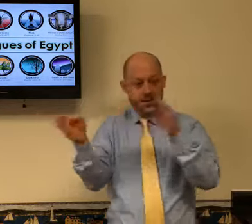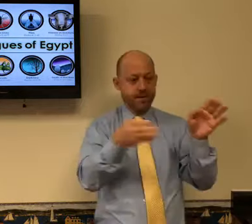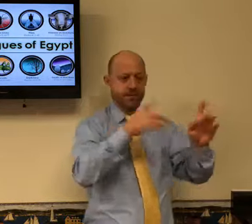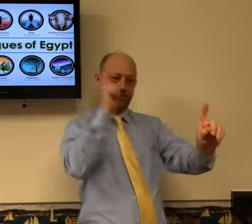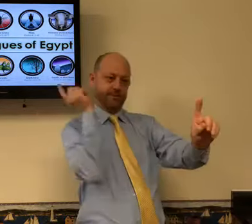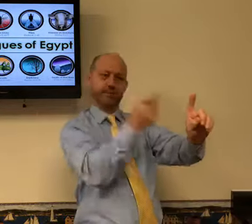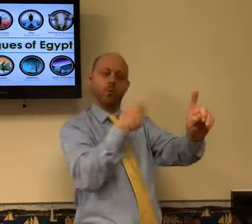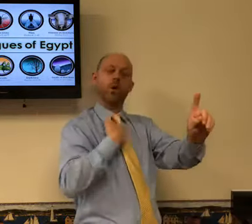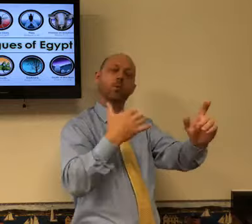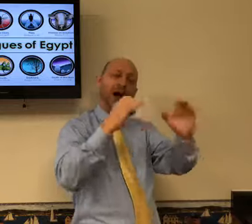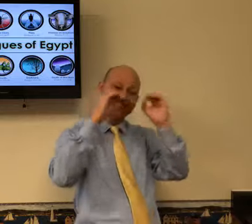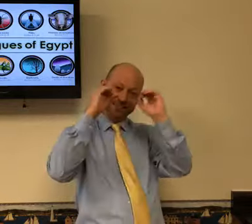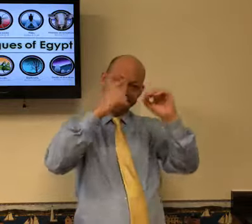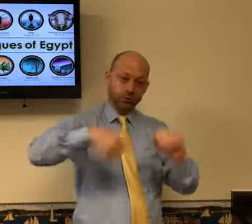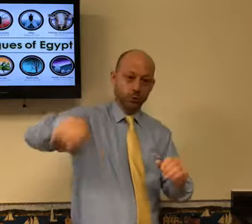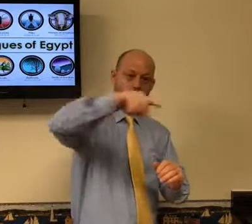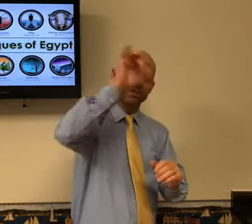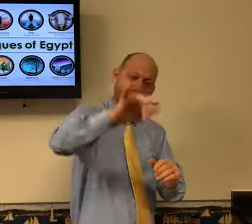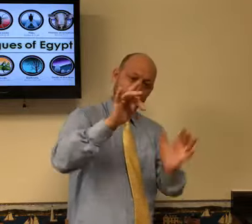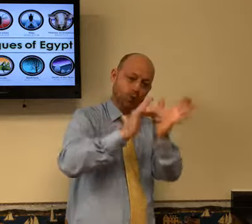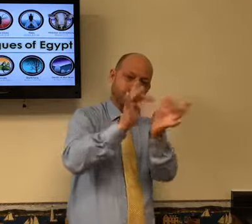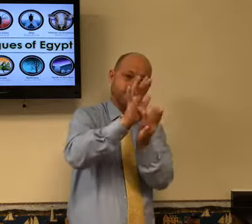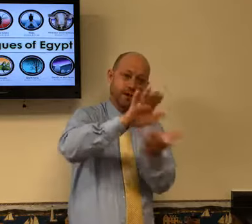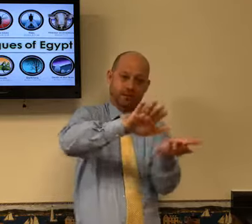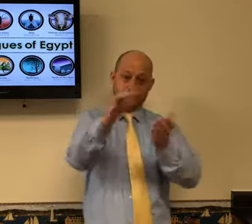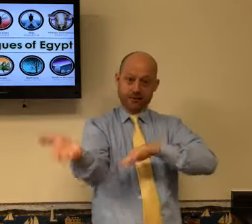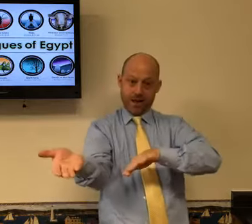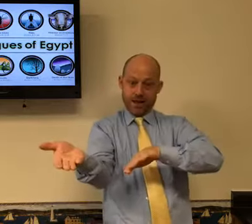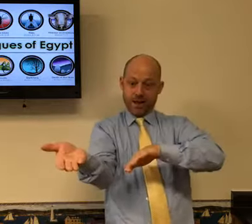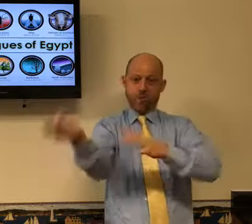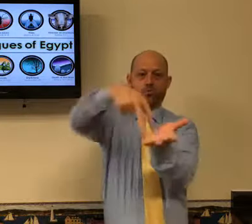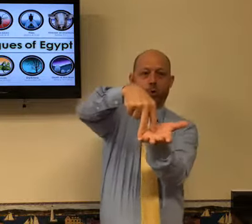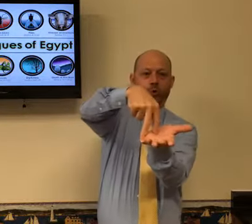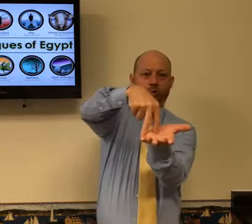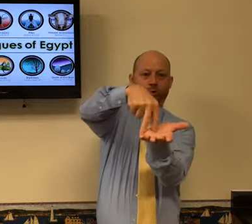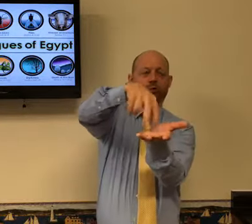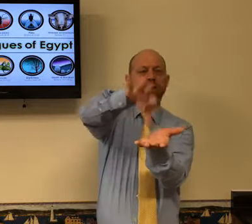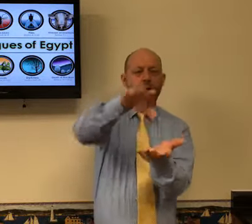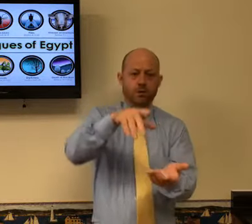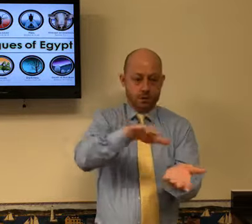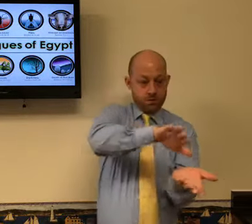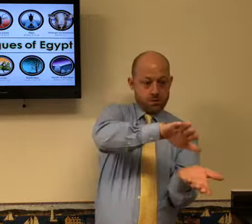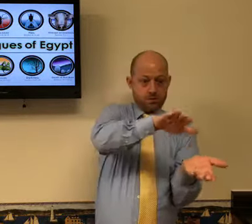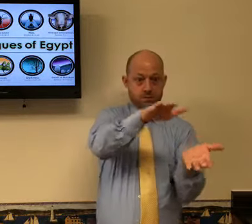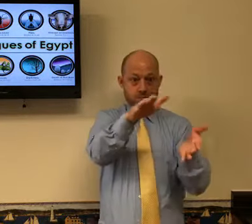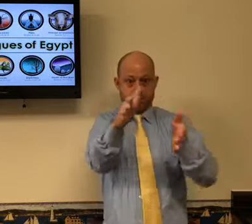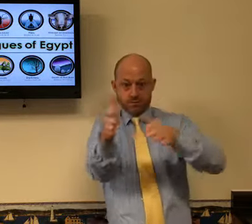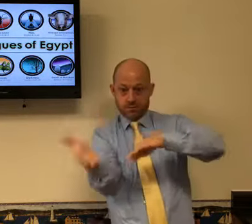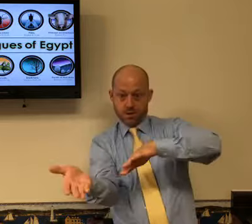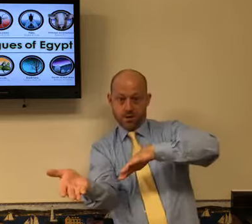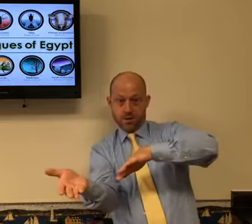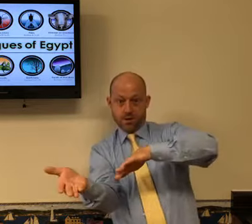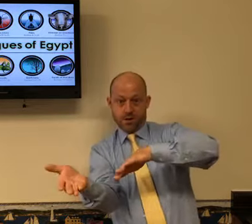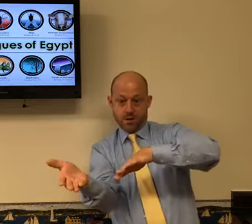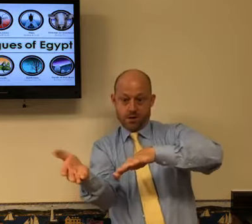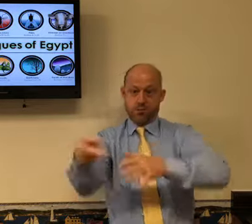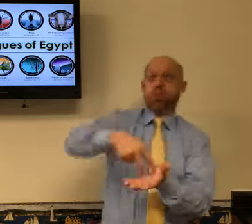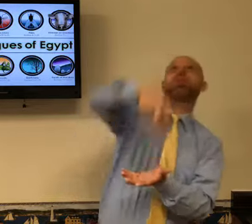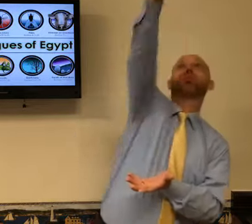okay. But the real reason about Easter we want to teach you is the death and resurrection of Jesus Christ. He died